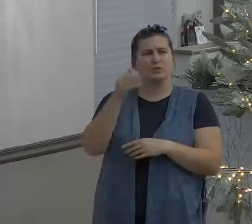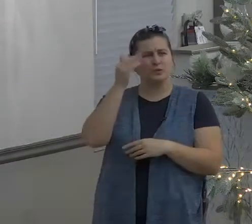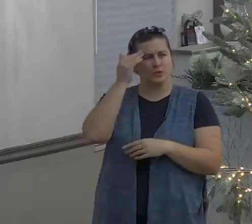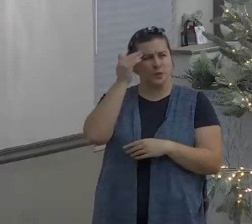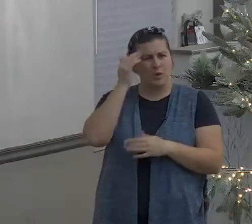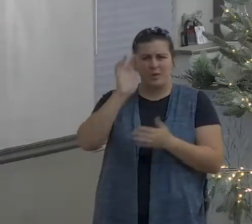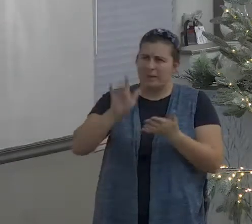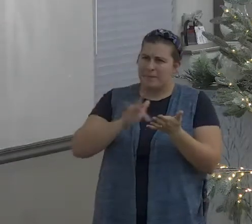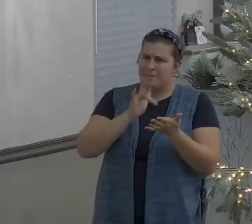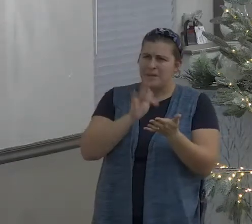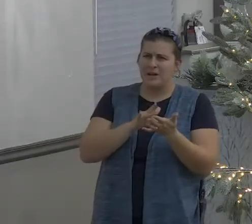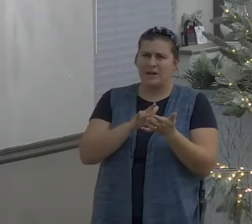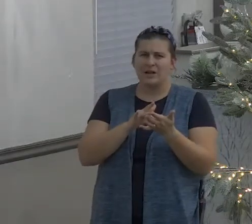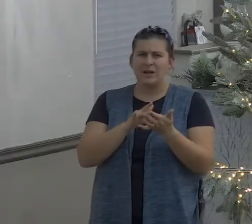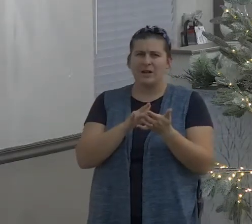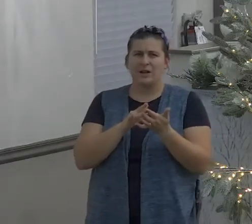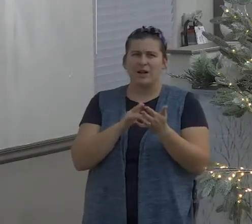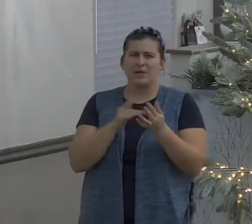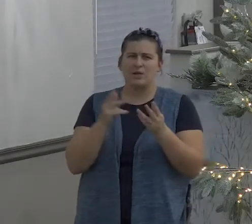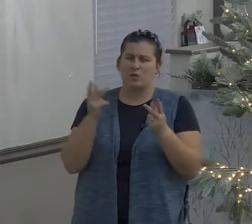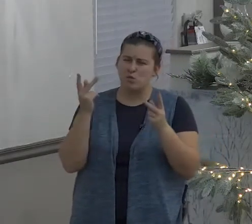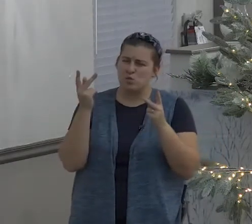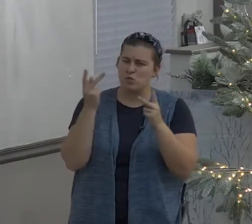aren't you glad you're in a church that can pray